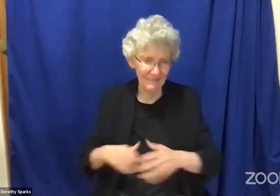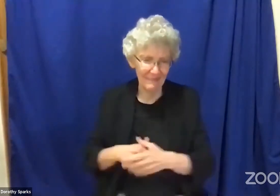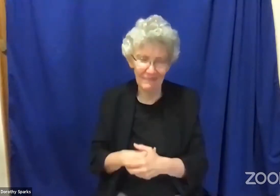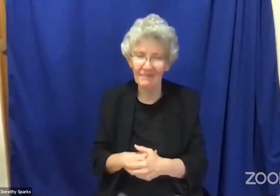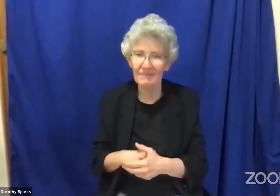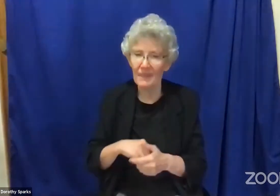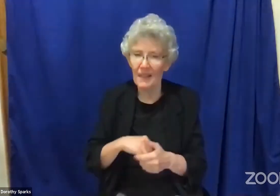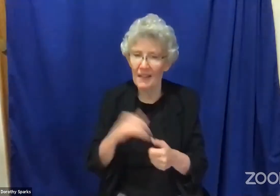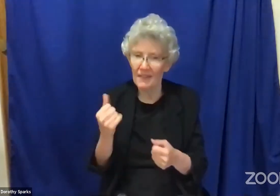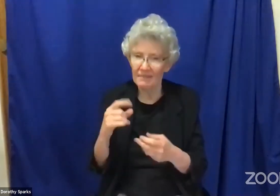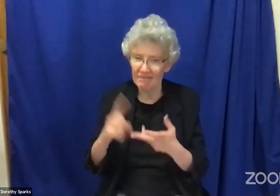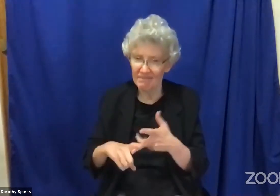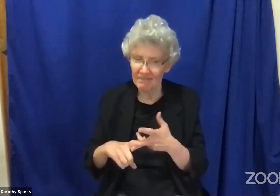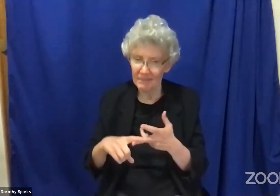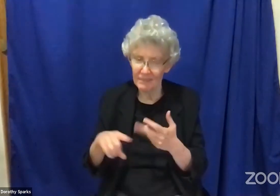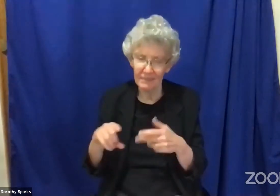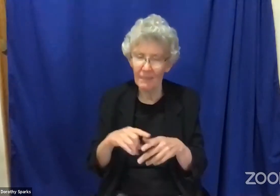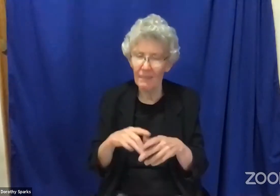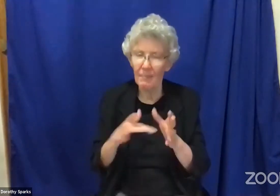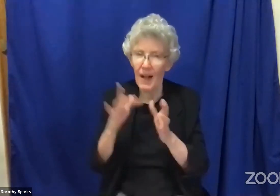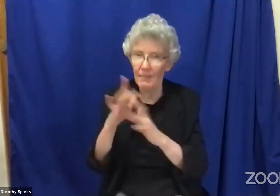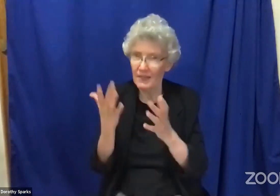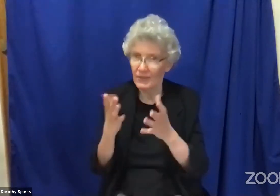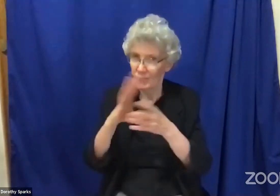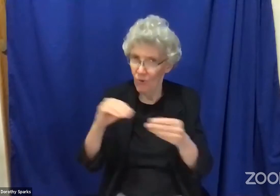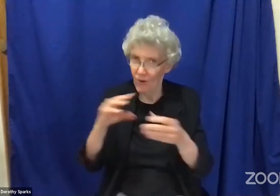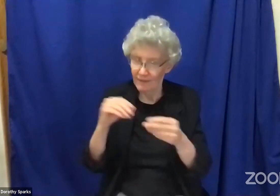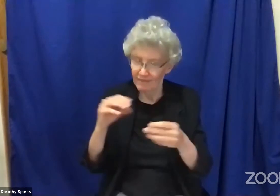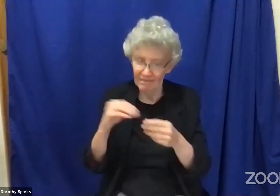to be creative with it this language.